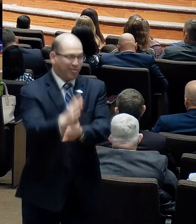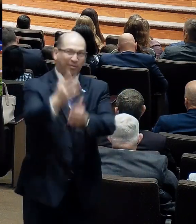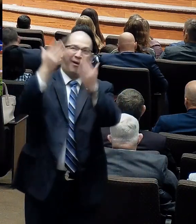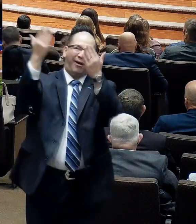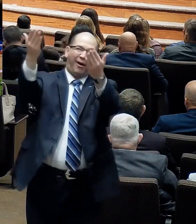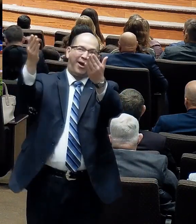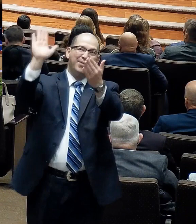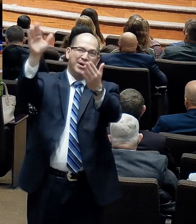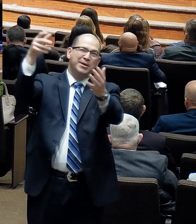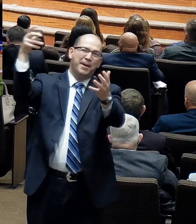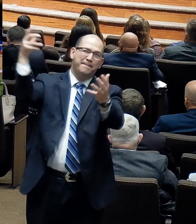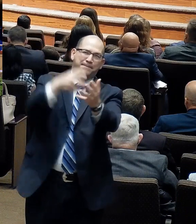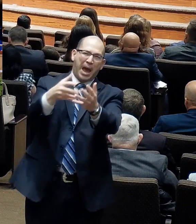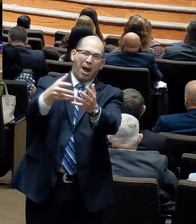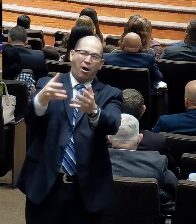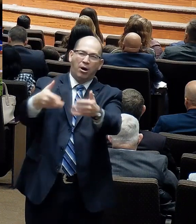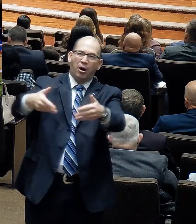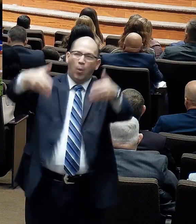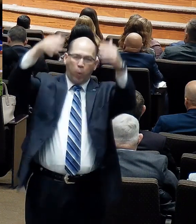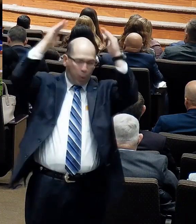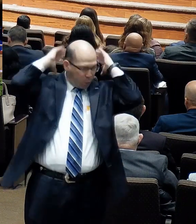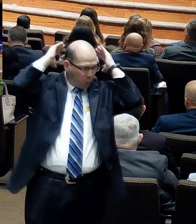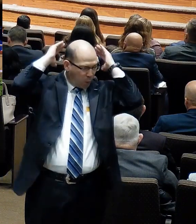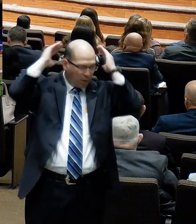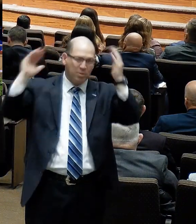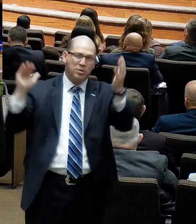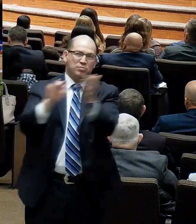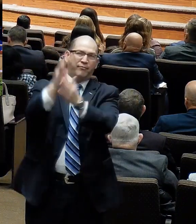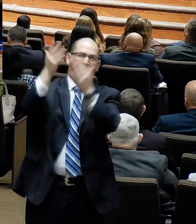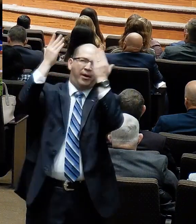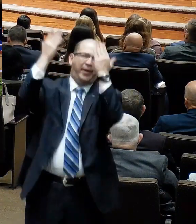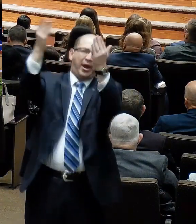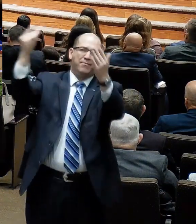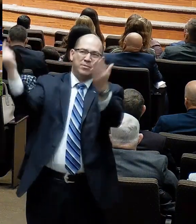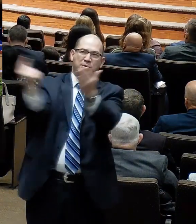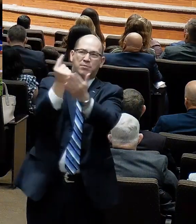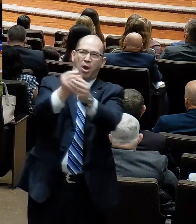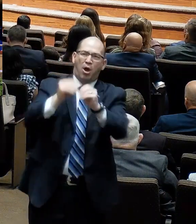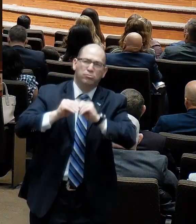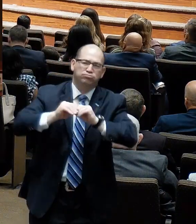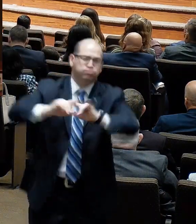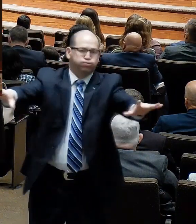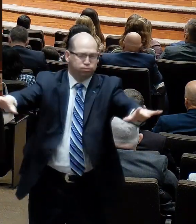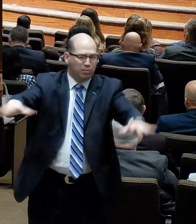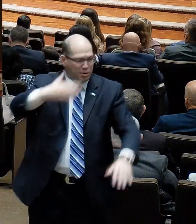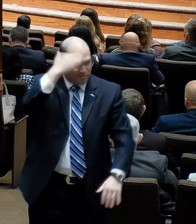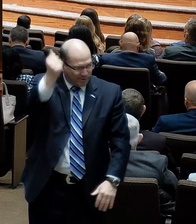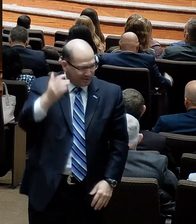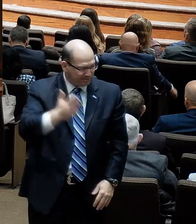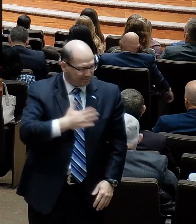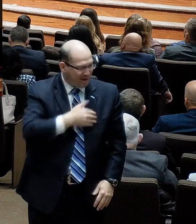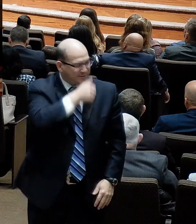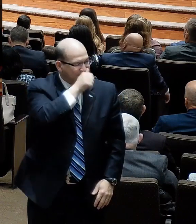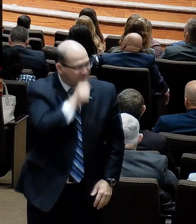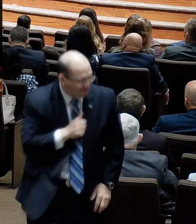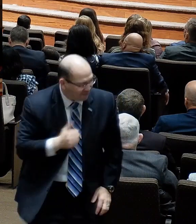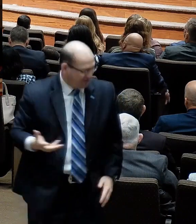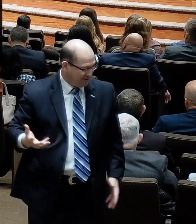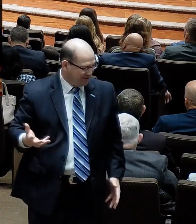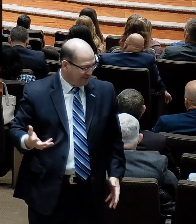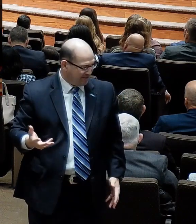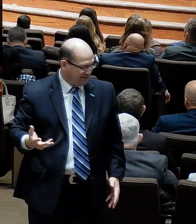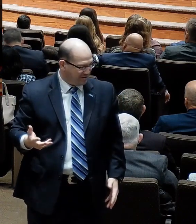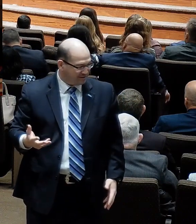upon me. That God would be glorified. That the gospel would go forward in greater ways. And many believed on him. was to the glory of God. God,